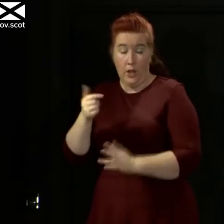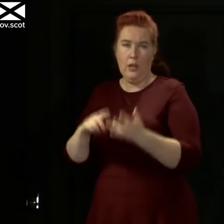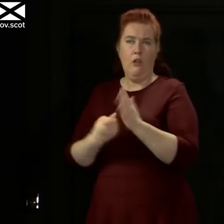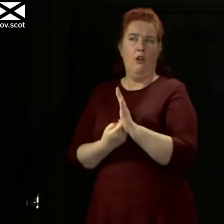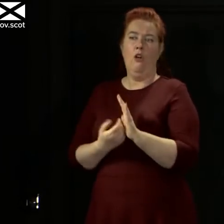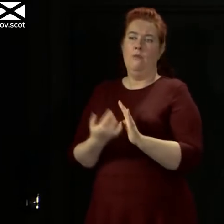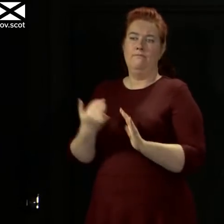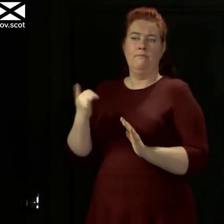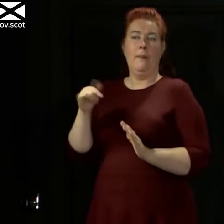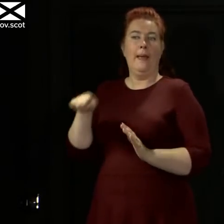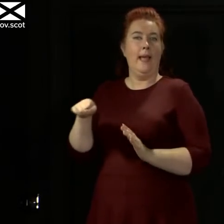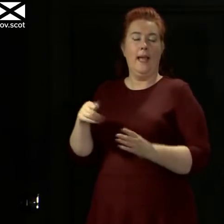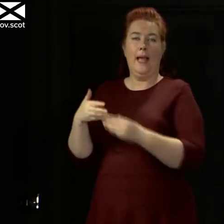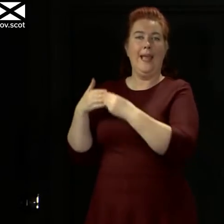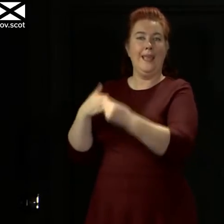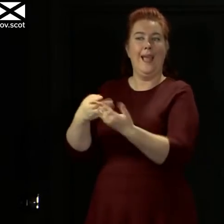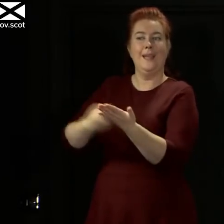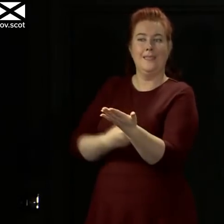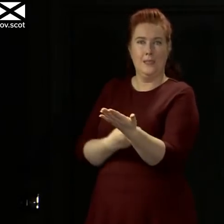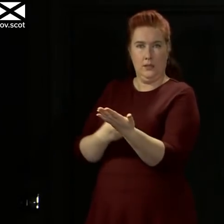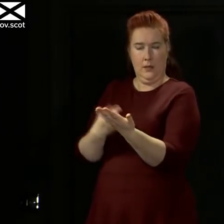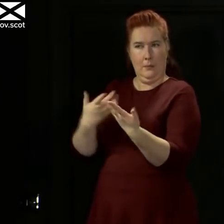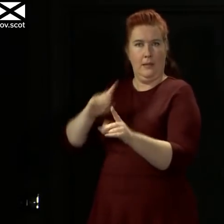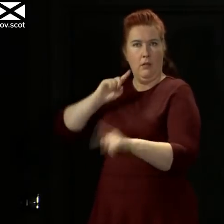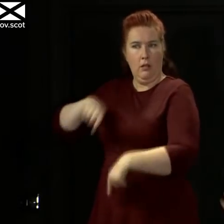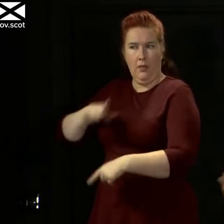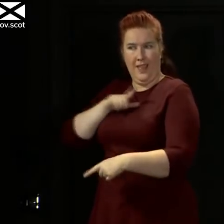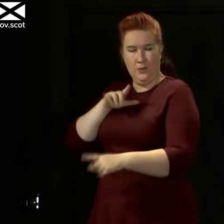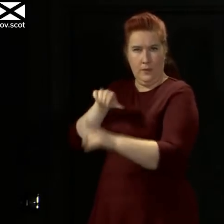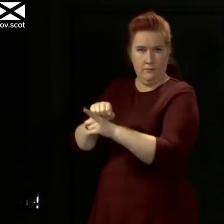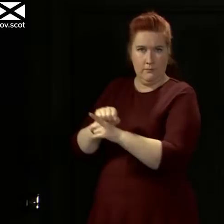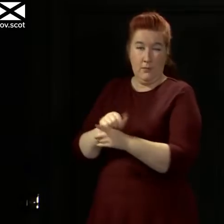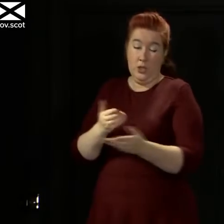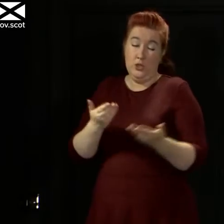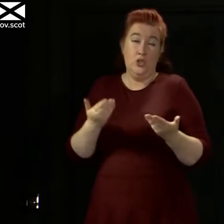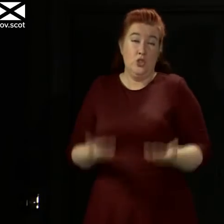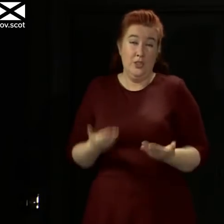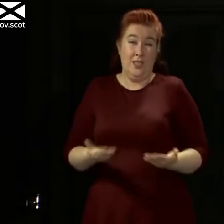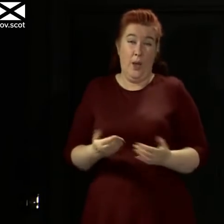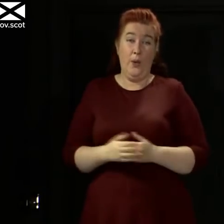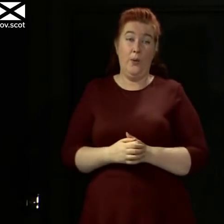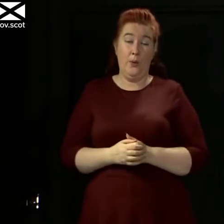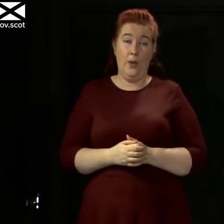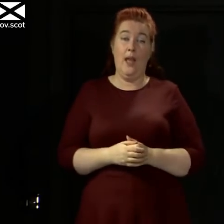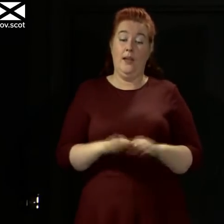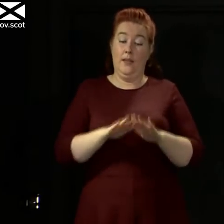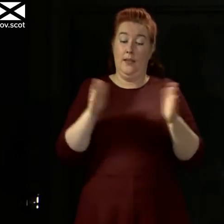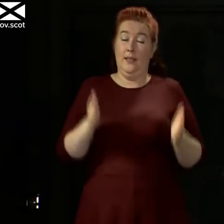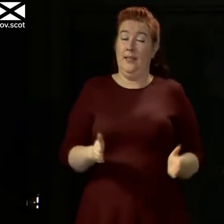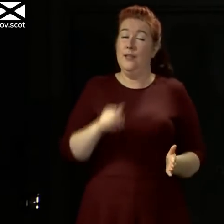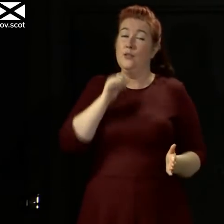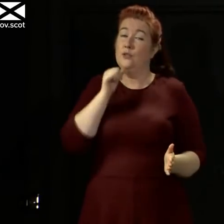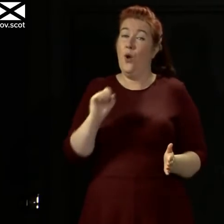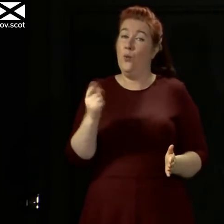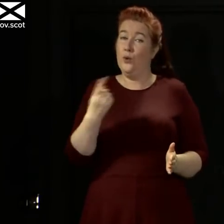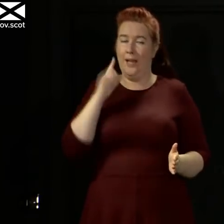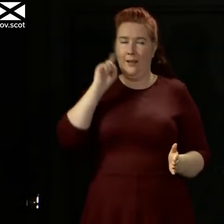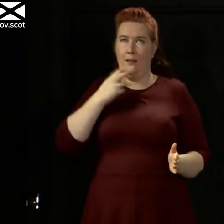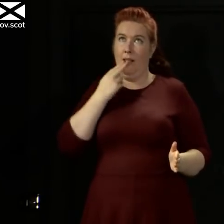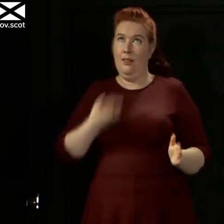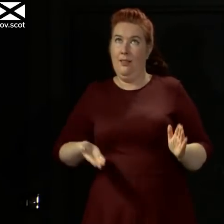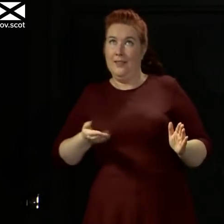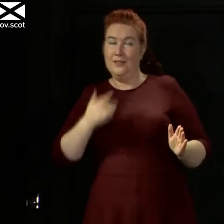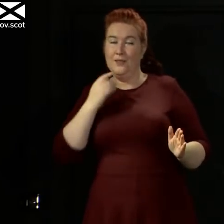guidelines that we can identify. But at the moment, and my podium here is not wood, so I can't touch it effectively.